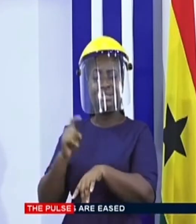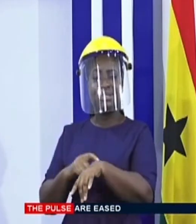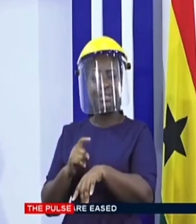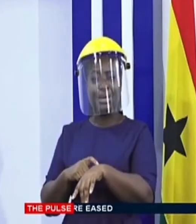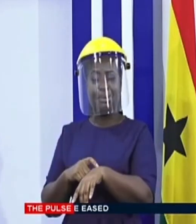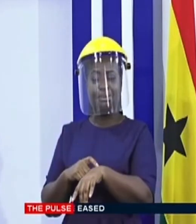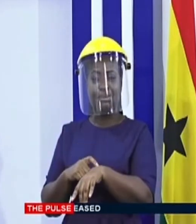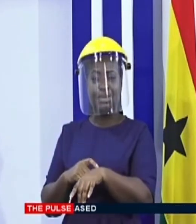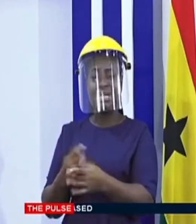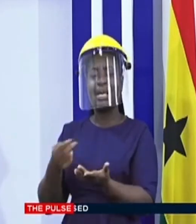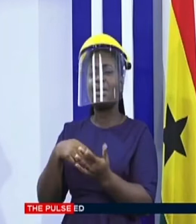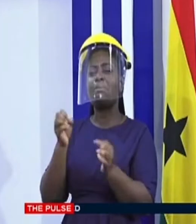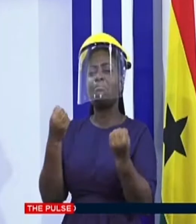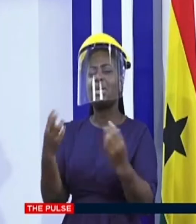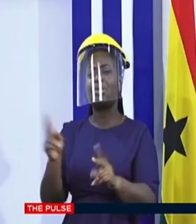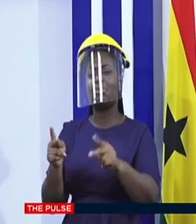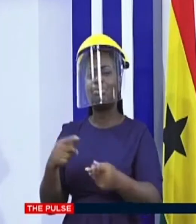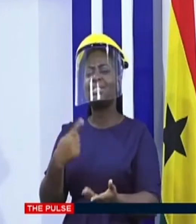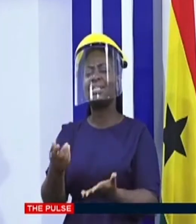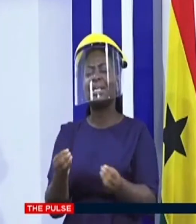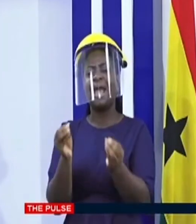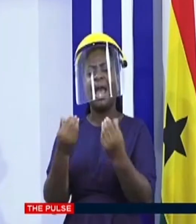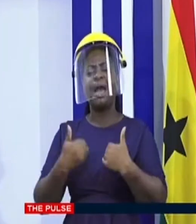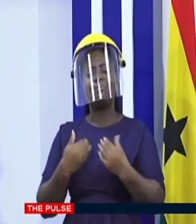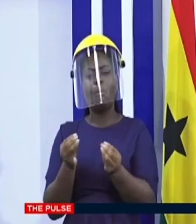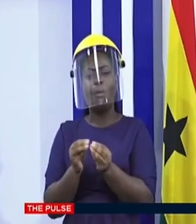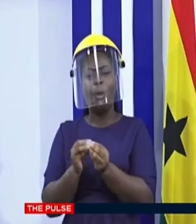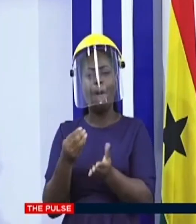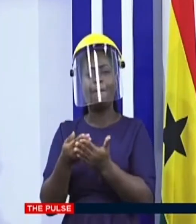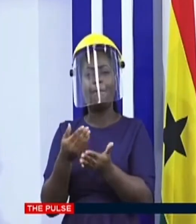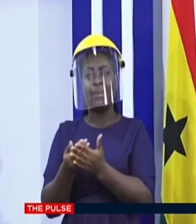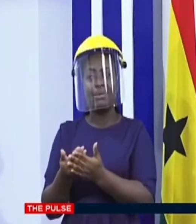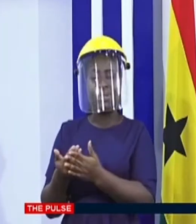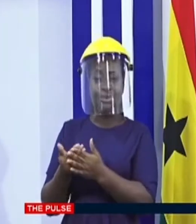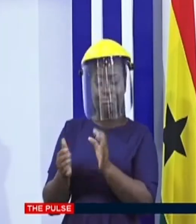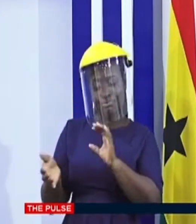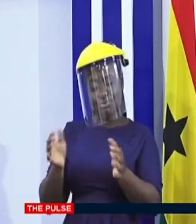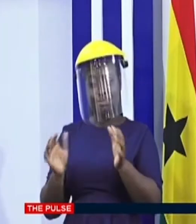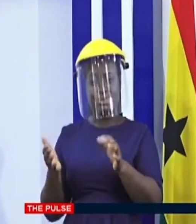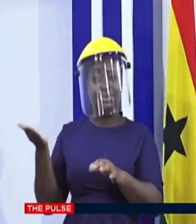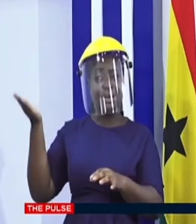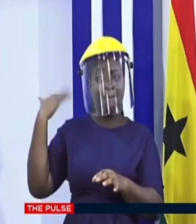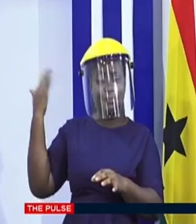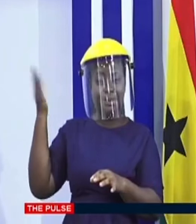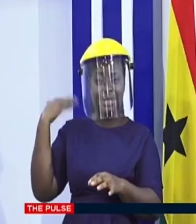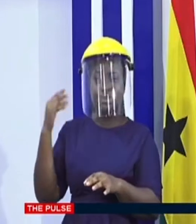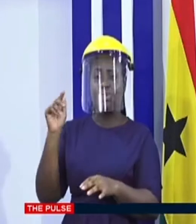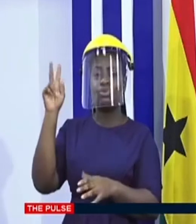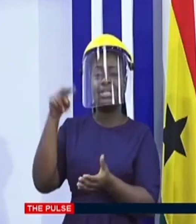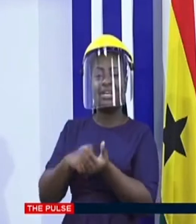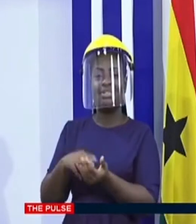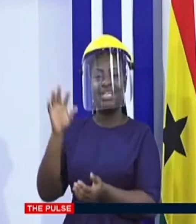also reported a doubling of their sales in 2019 compared to the year 2018,